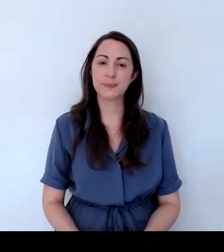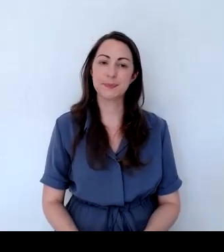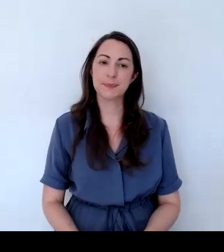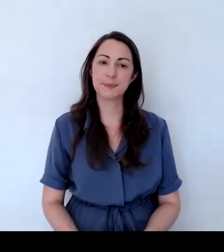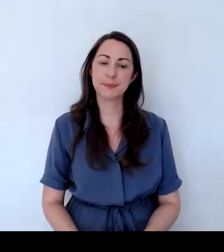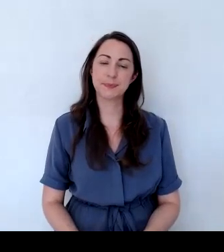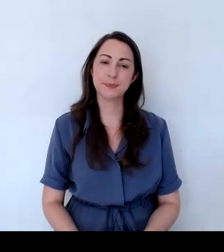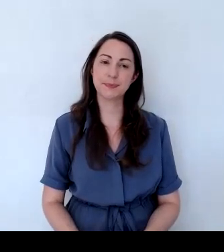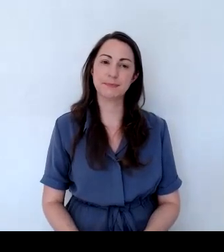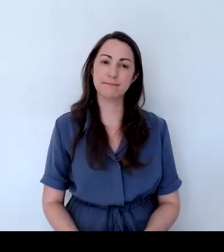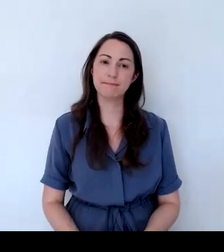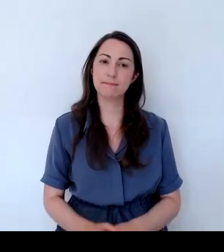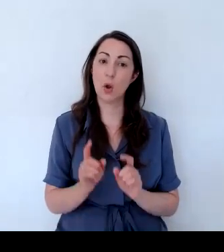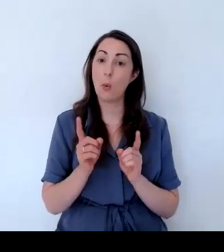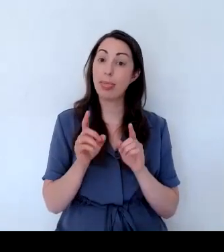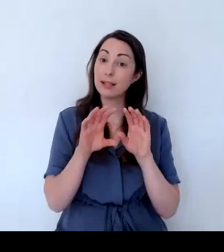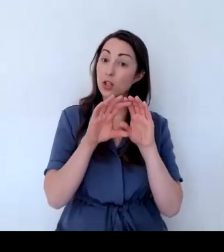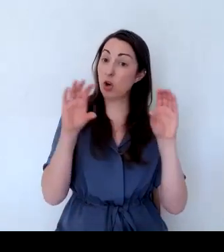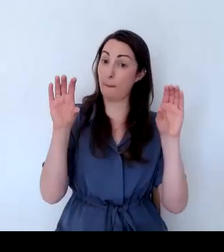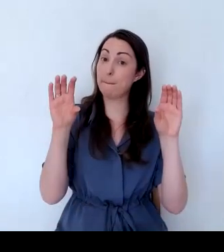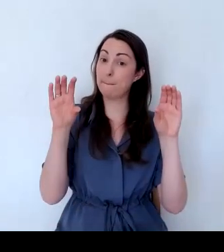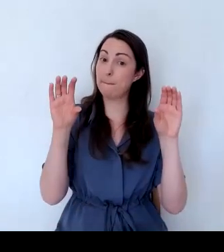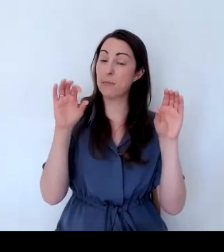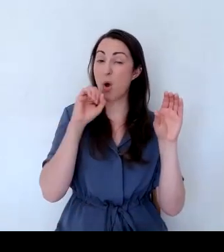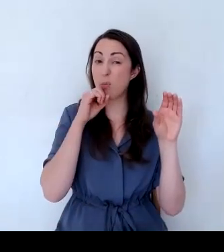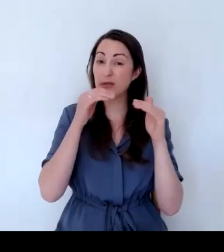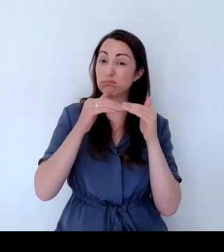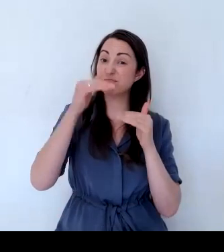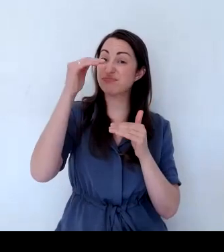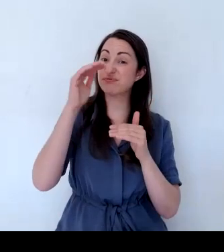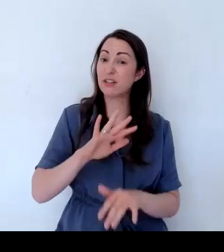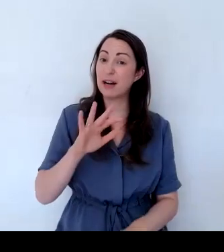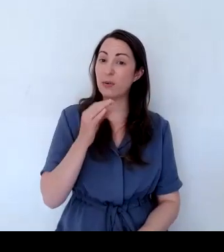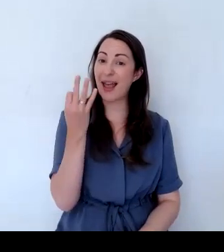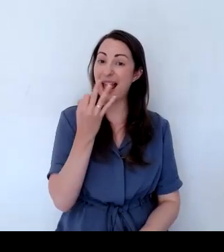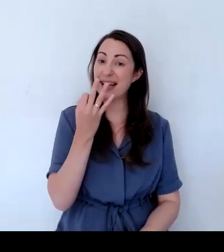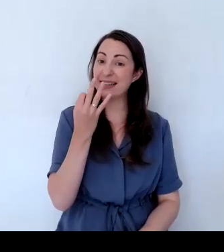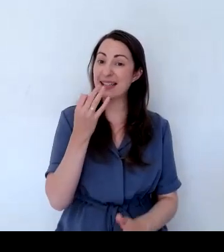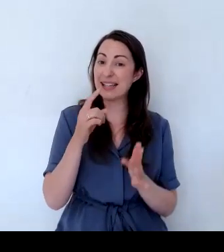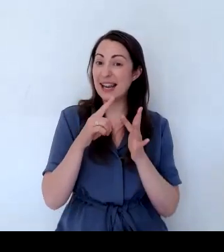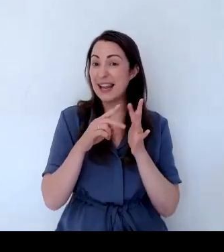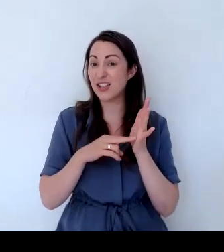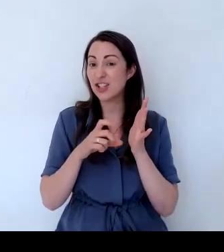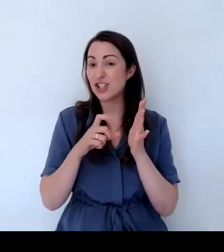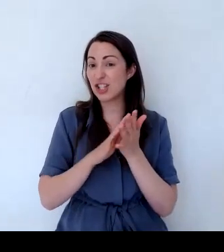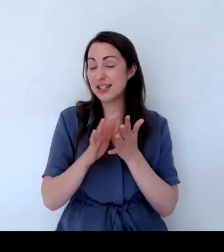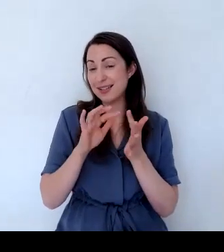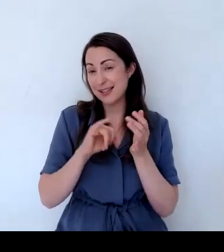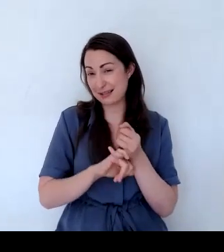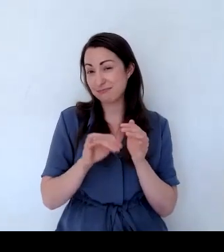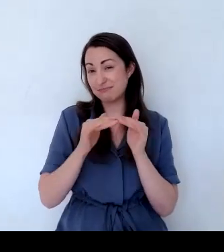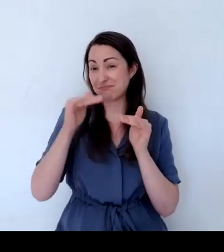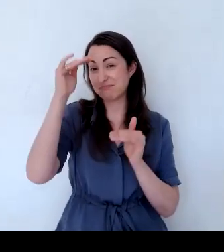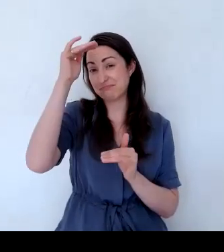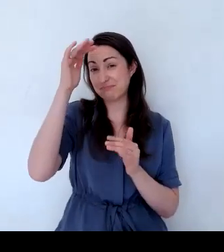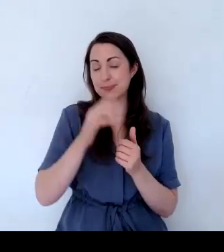So that's the top layer and they're going to rise to about 18 inches. And then in the second layer, on the